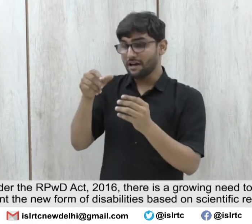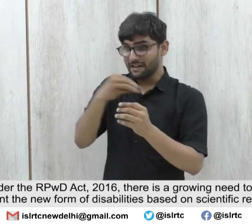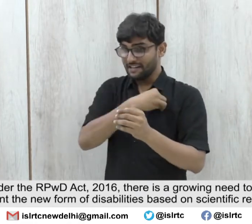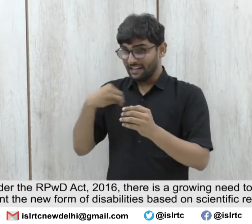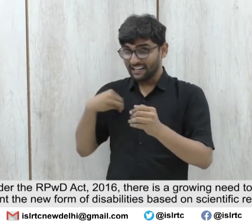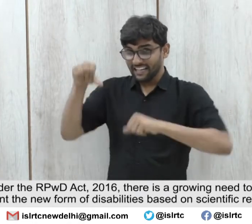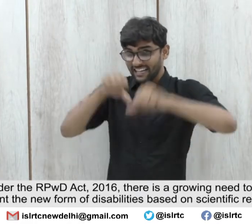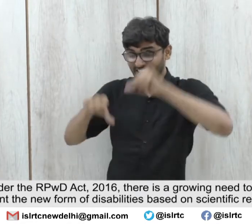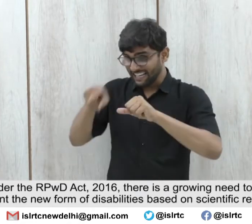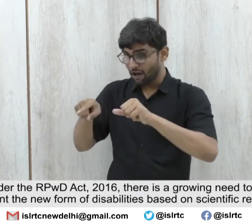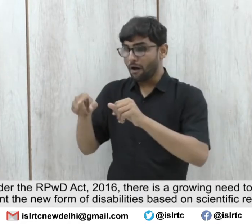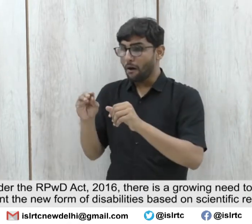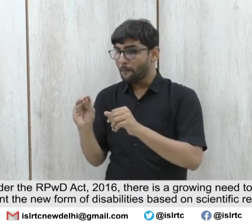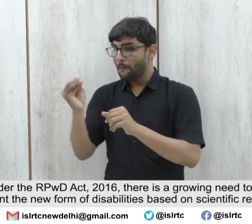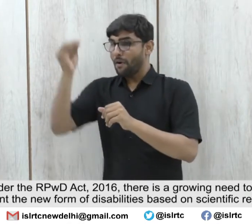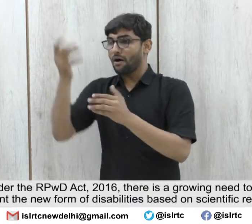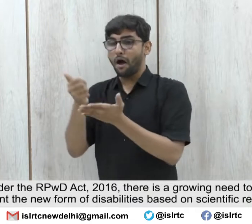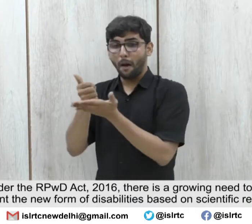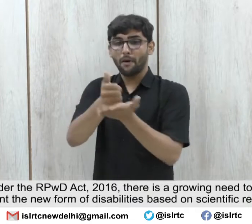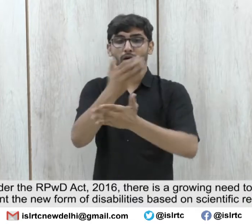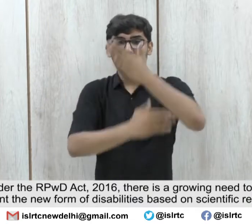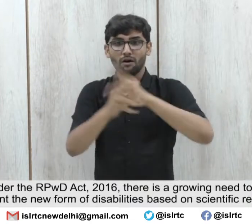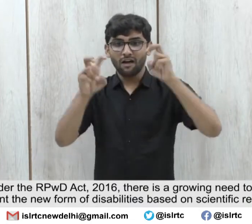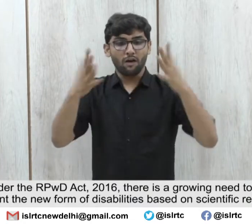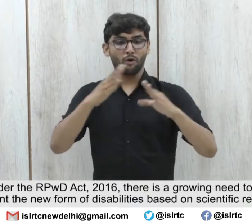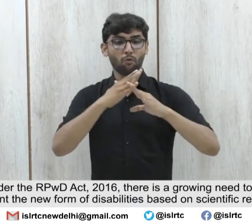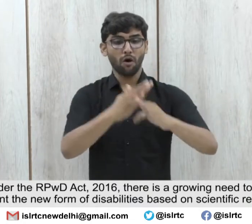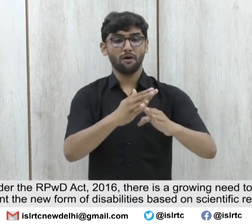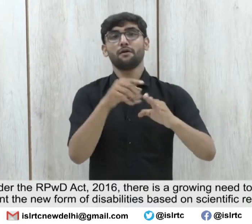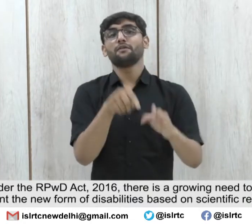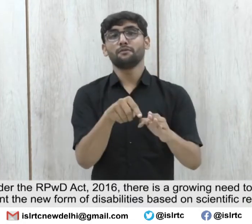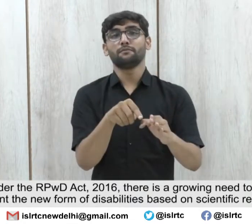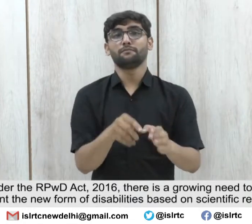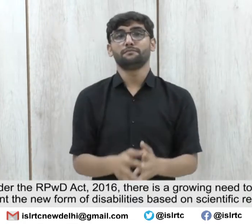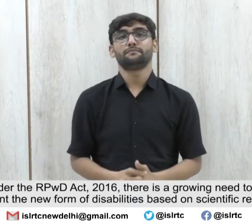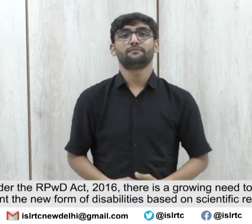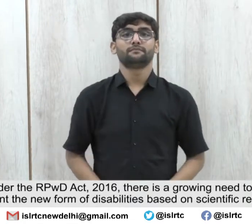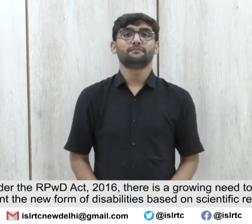new form of disabilities based on scientific research.